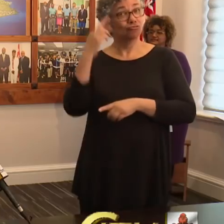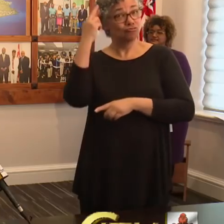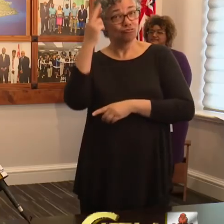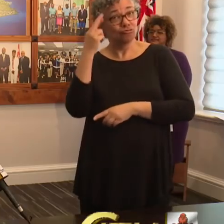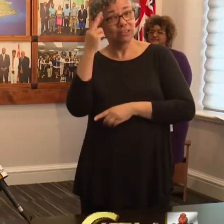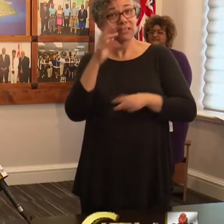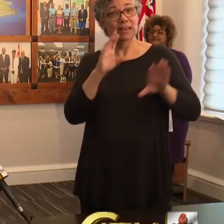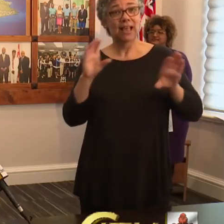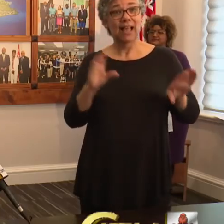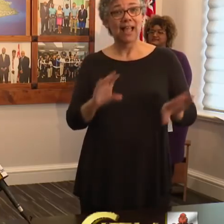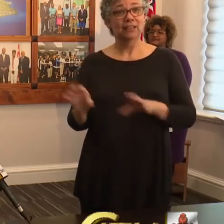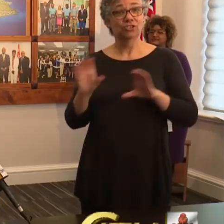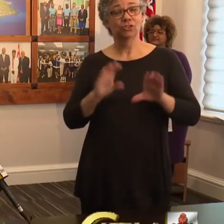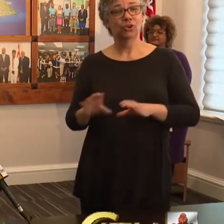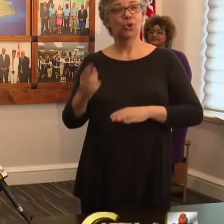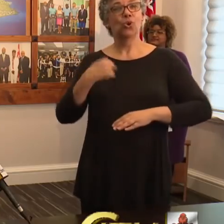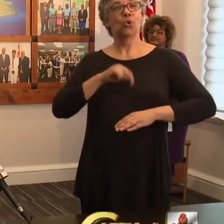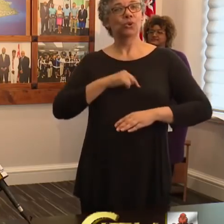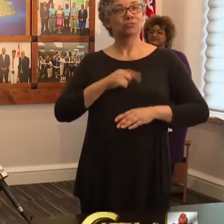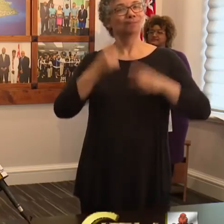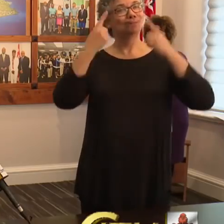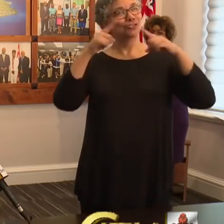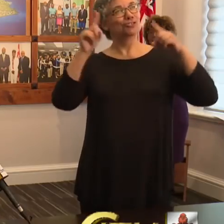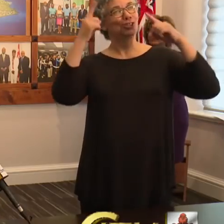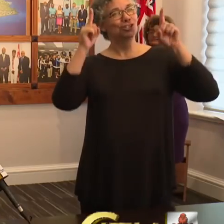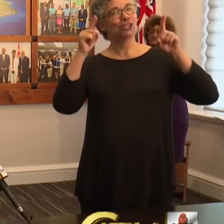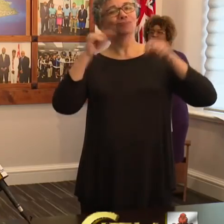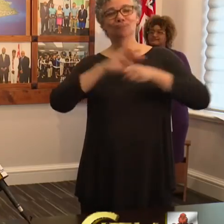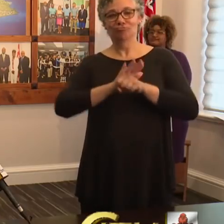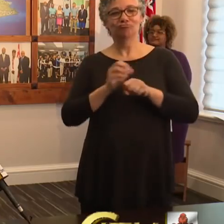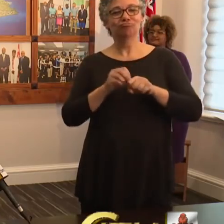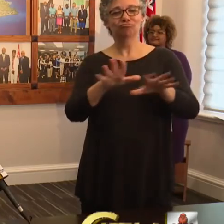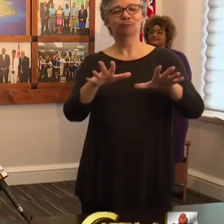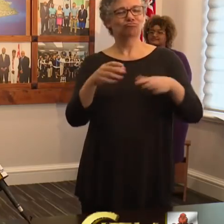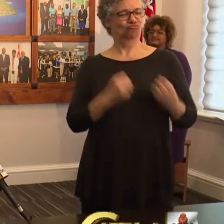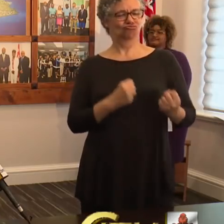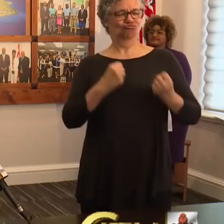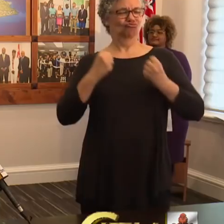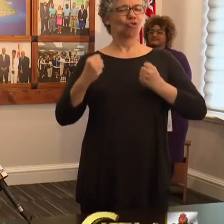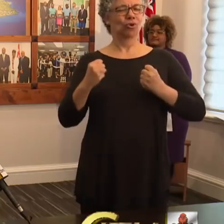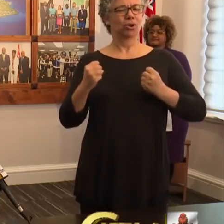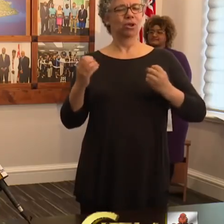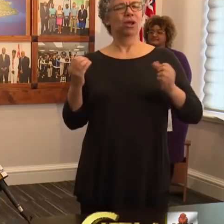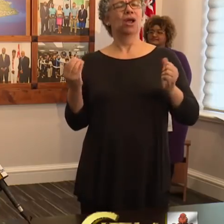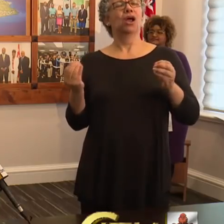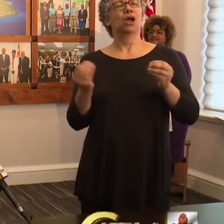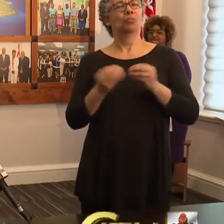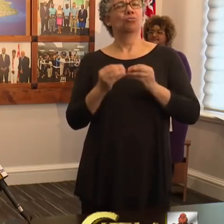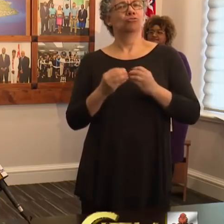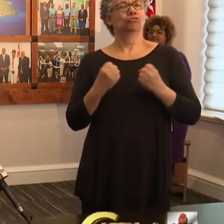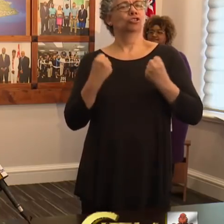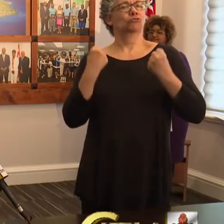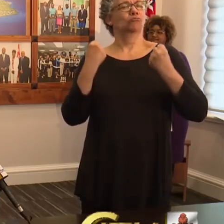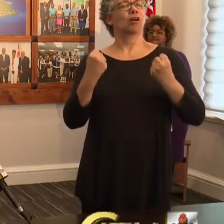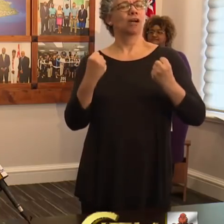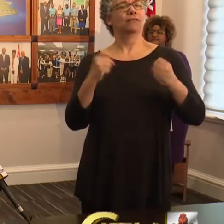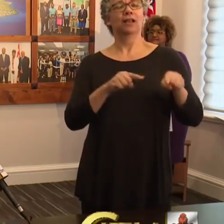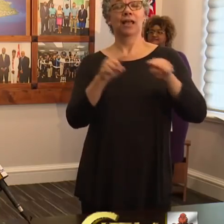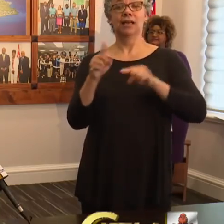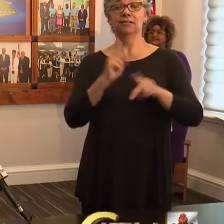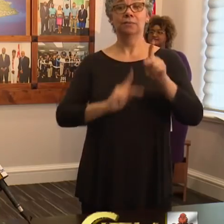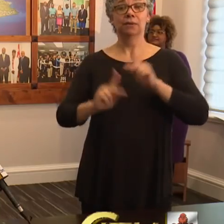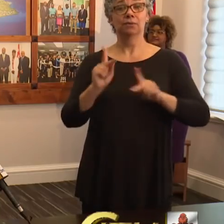we will emerge from this global pandemic even stronger and more resilient as a people. Tomorrow